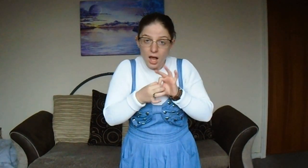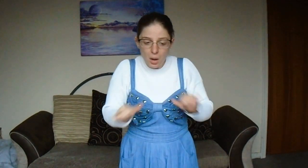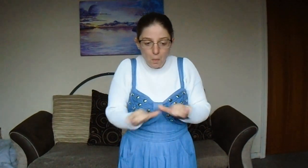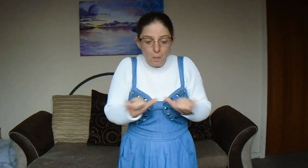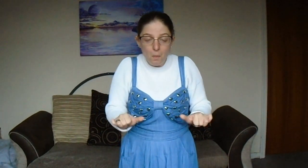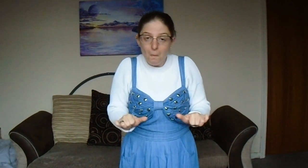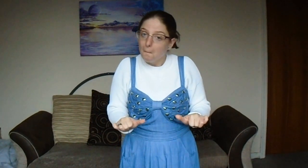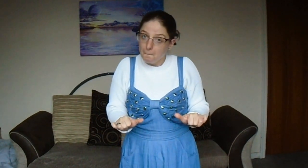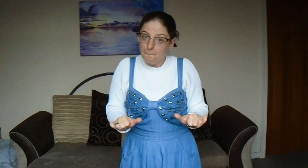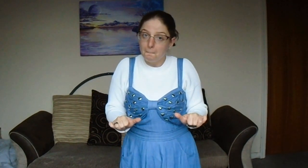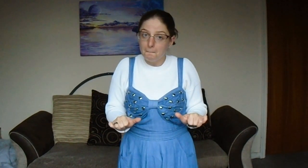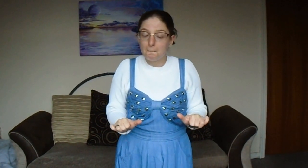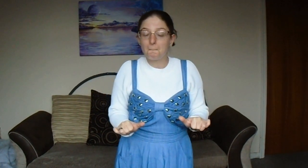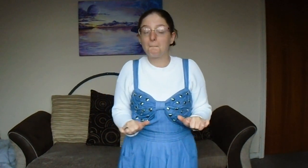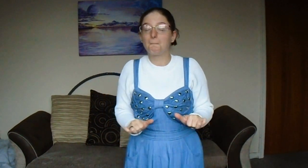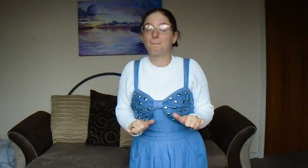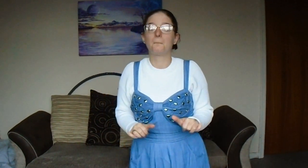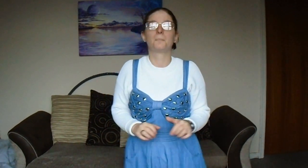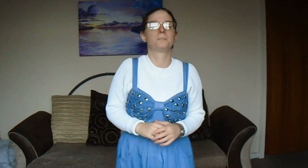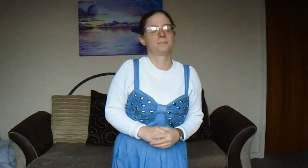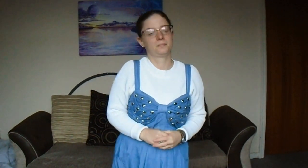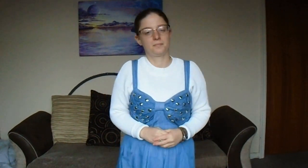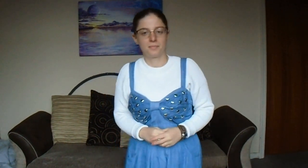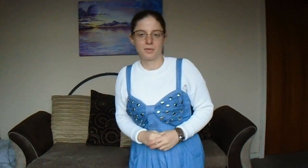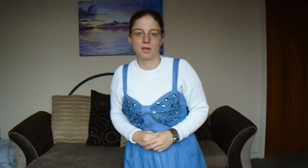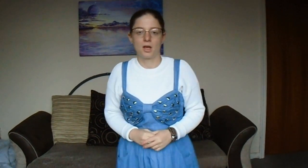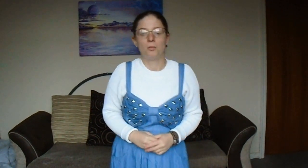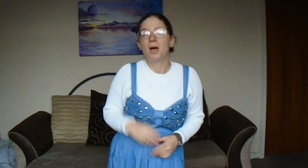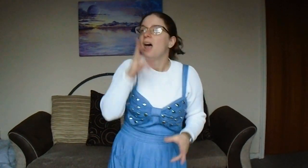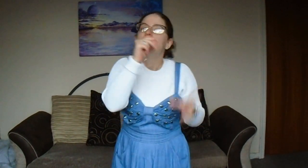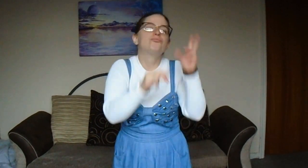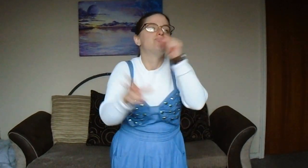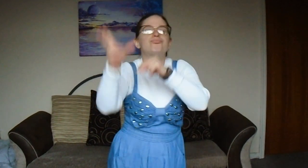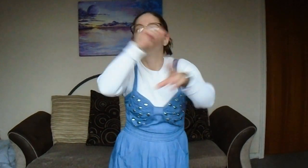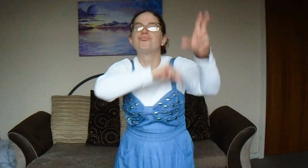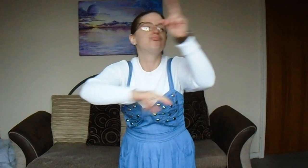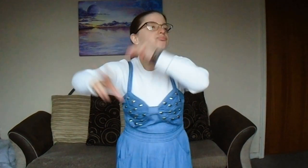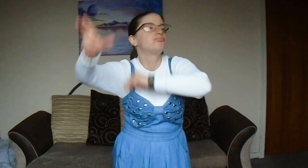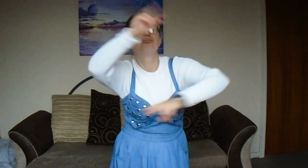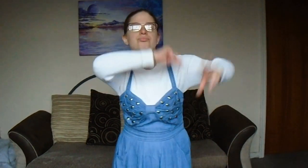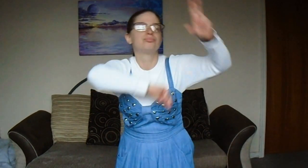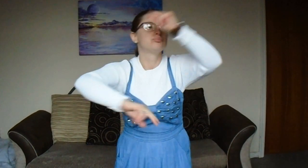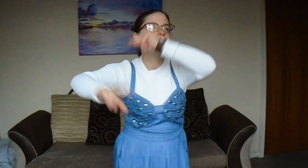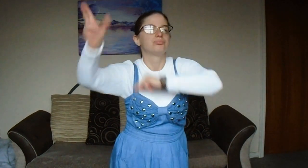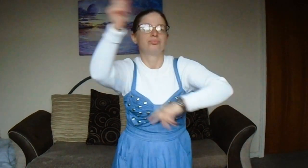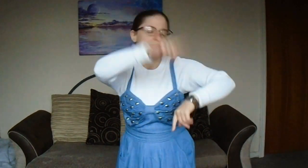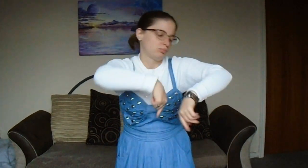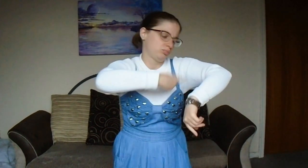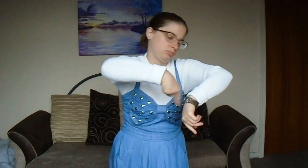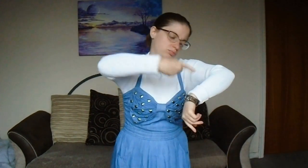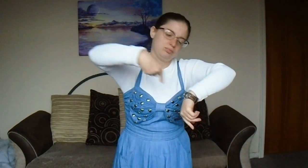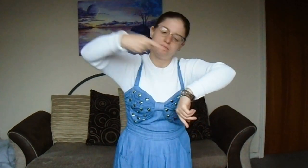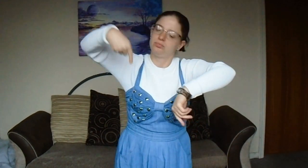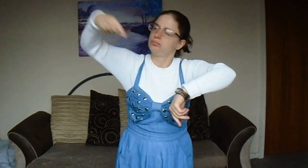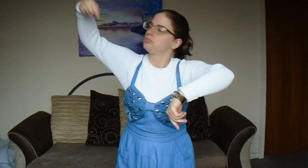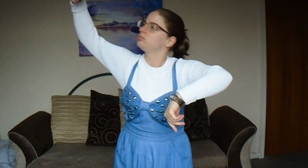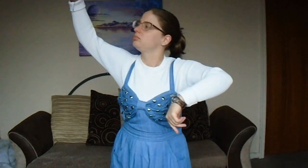Every whisper, every waking hour